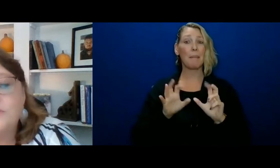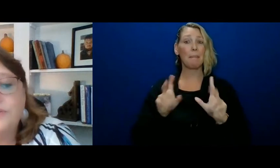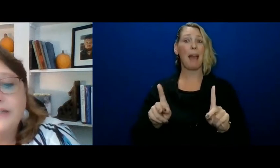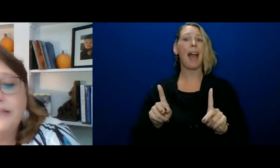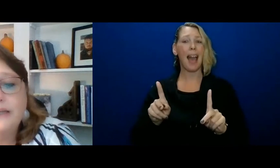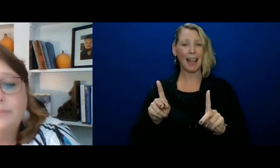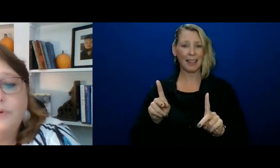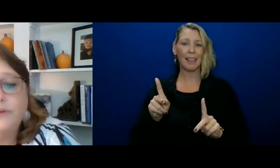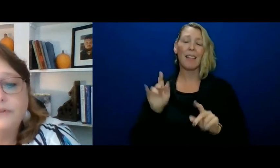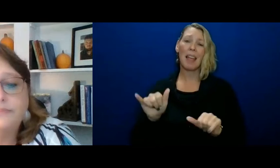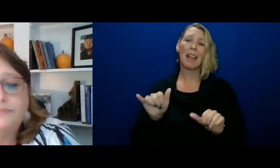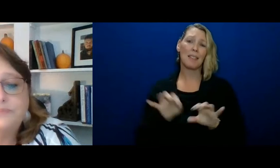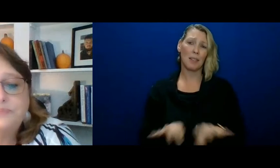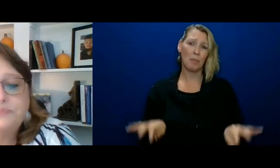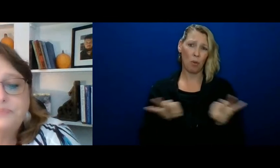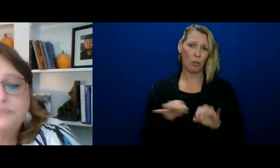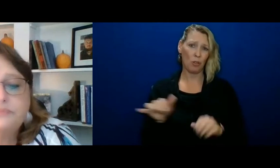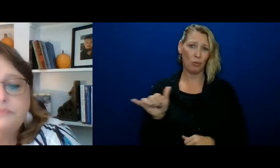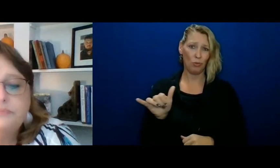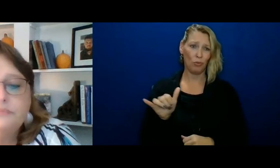are also critically important.